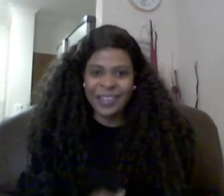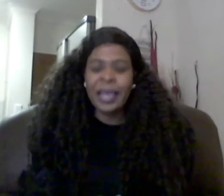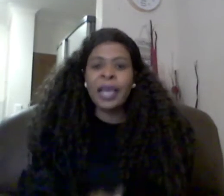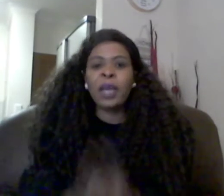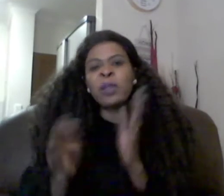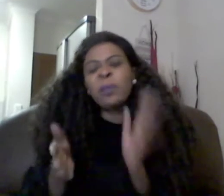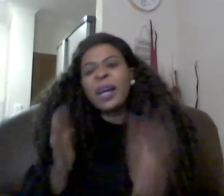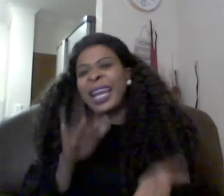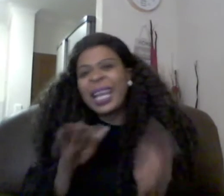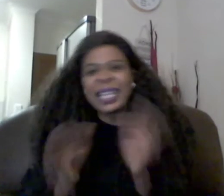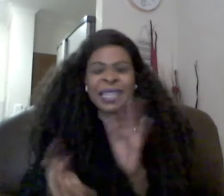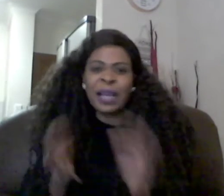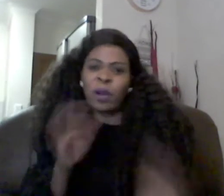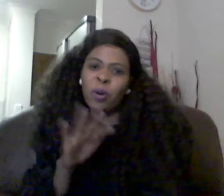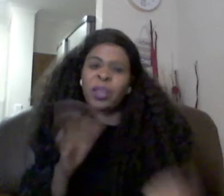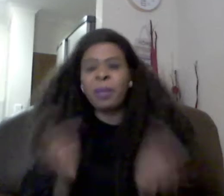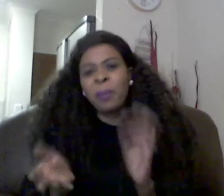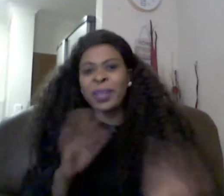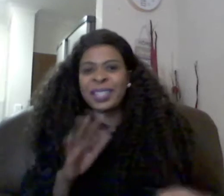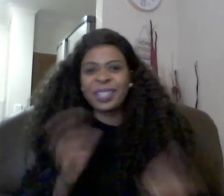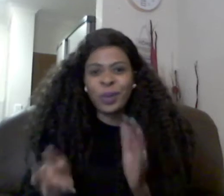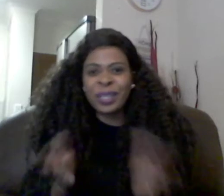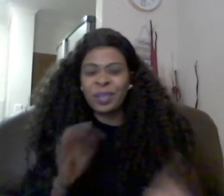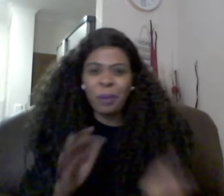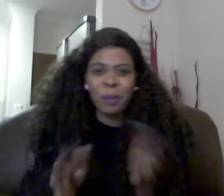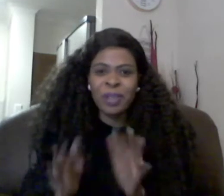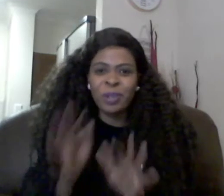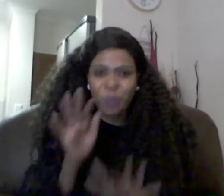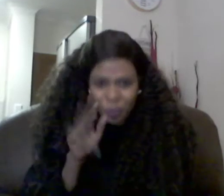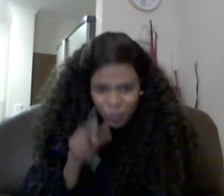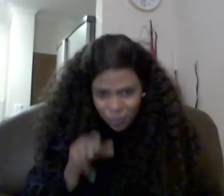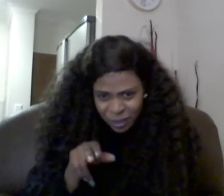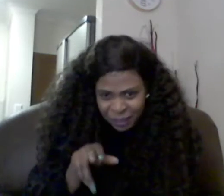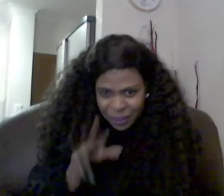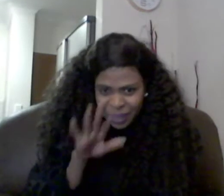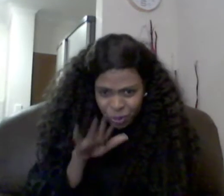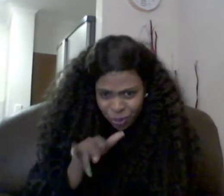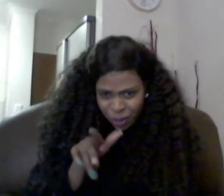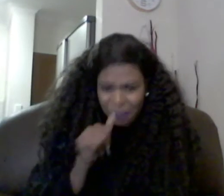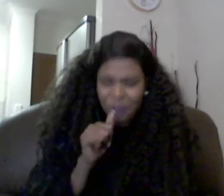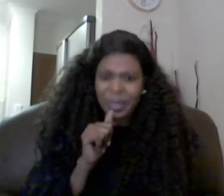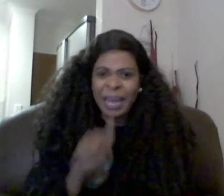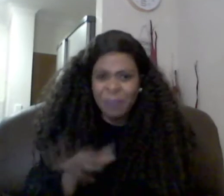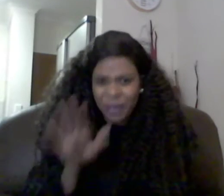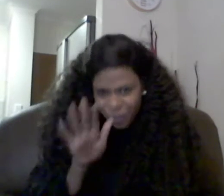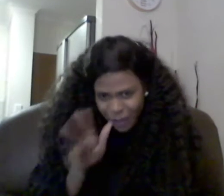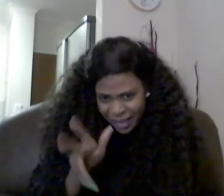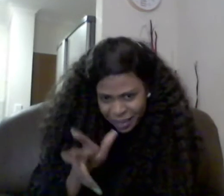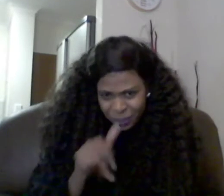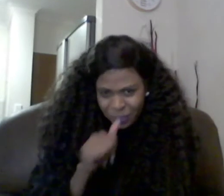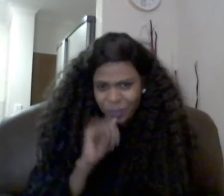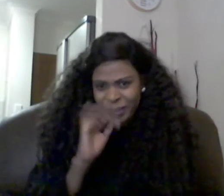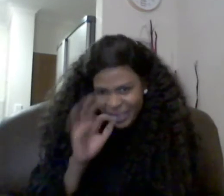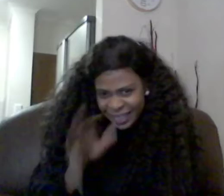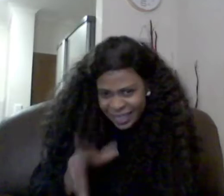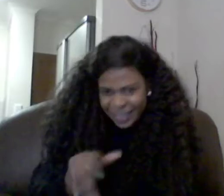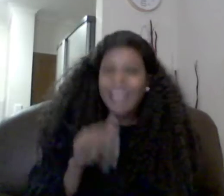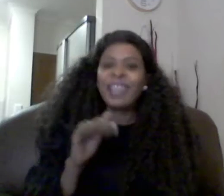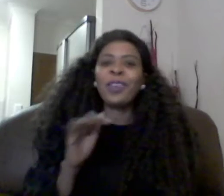it was more or less like ruth and boaz situation where boaz saw ruth and begin to talk about and begin to ask people who is she you know